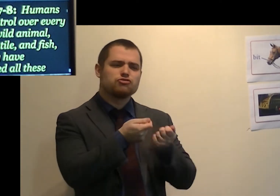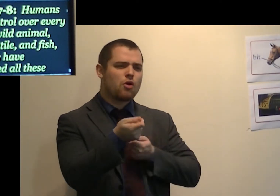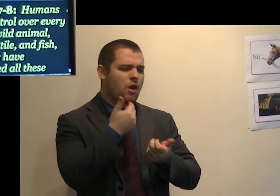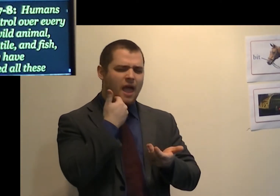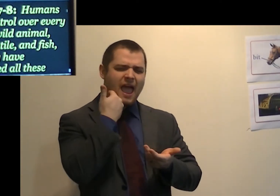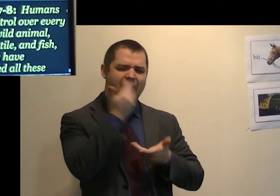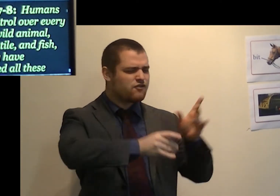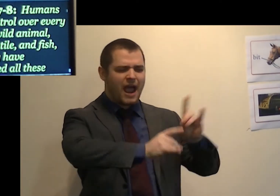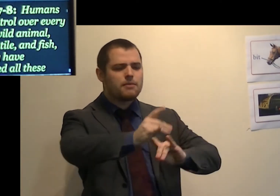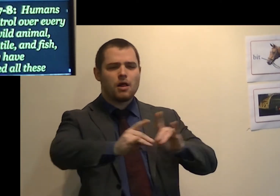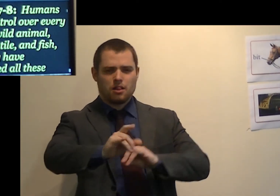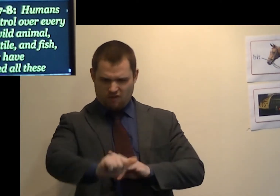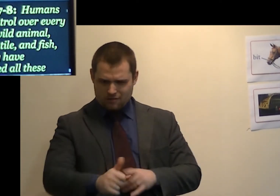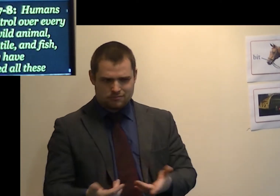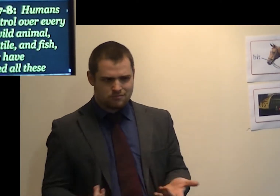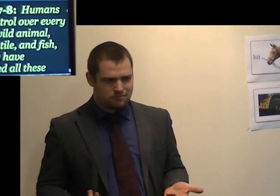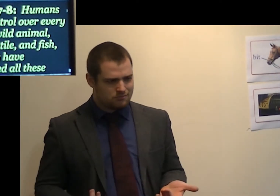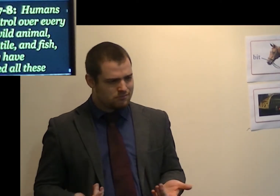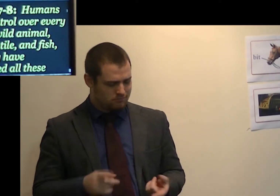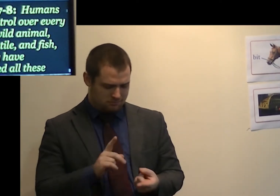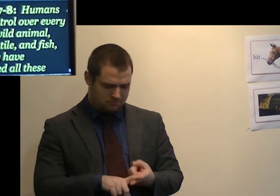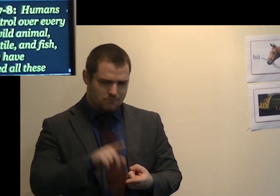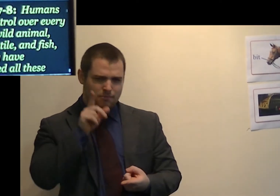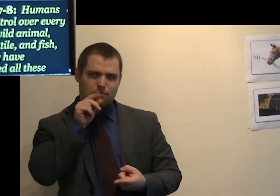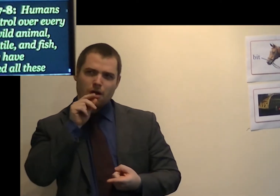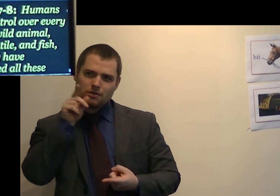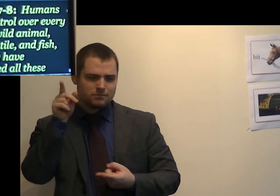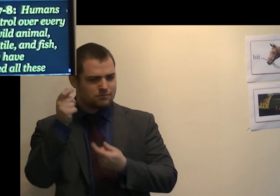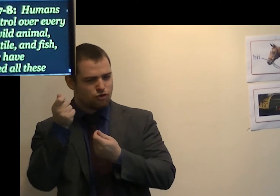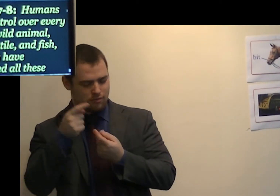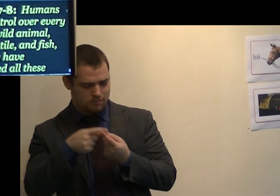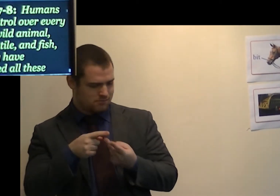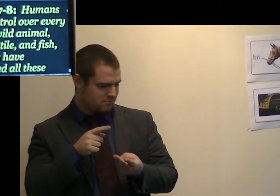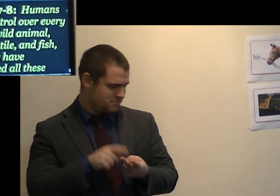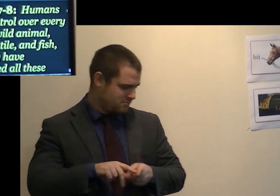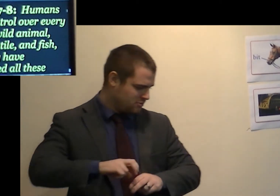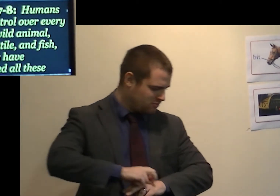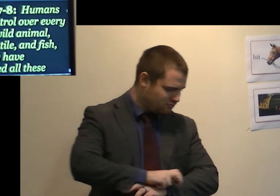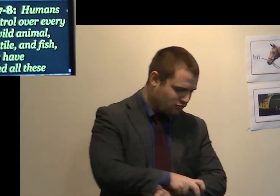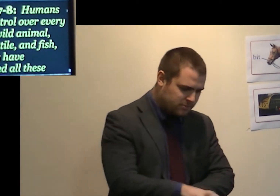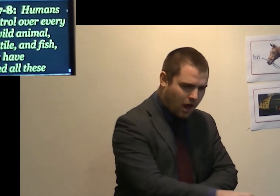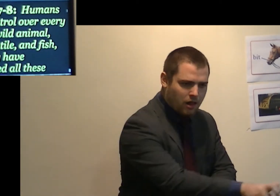wild animal, birds, reptiles and fish.